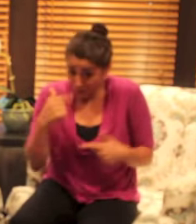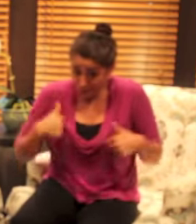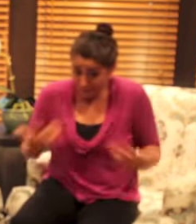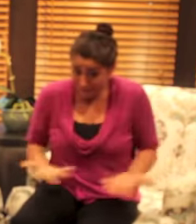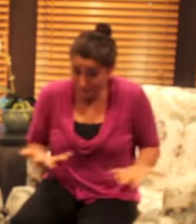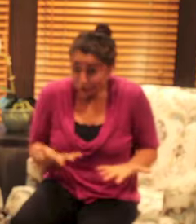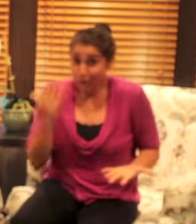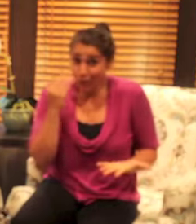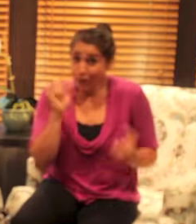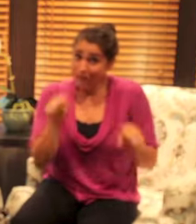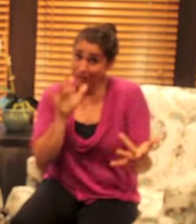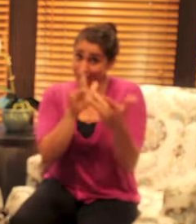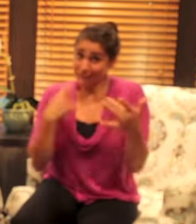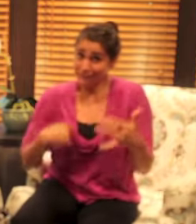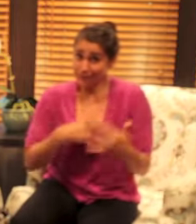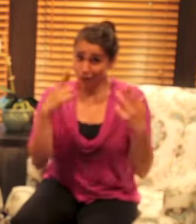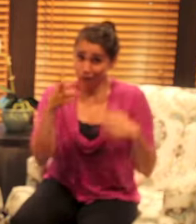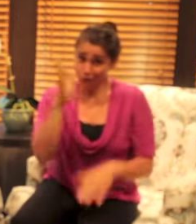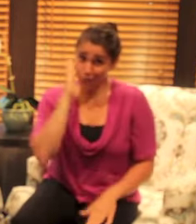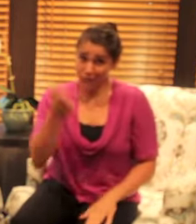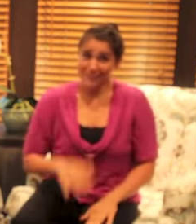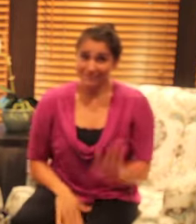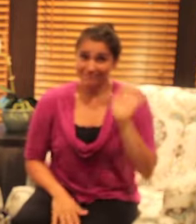know that you can reach out to us and hopefully you will